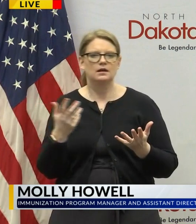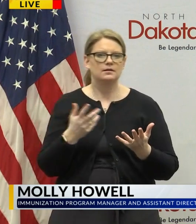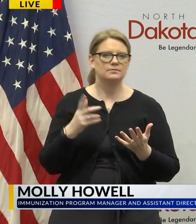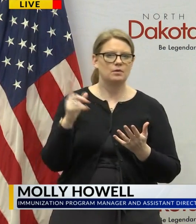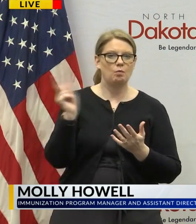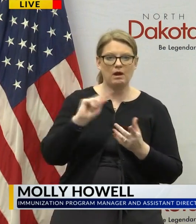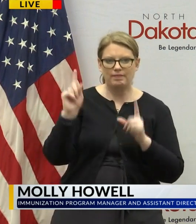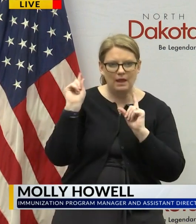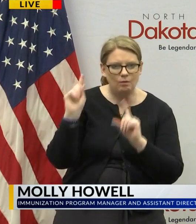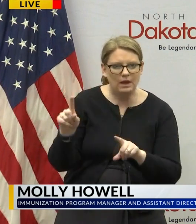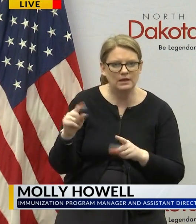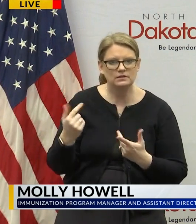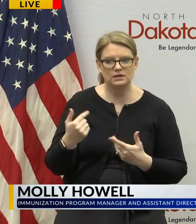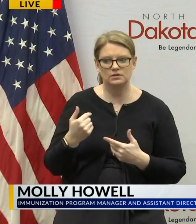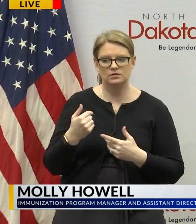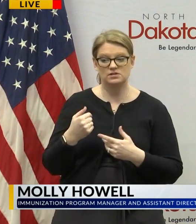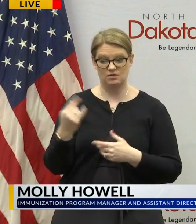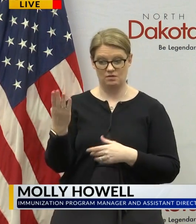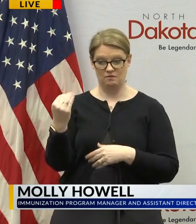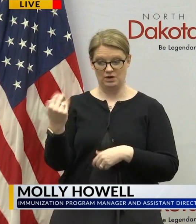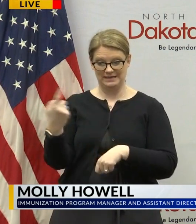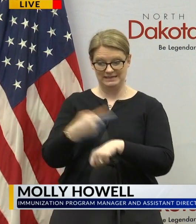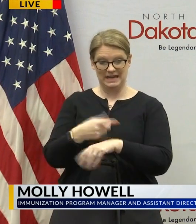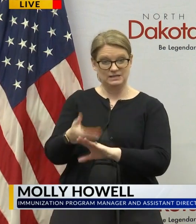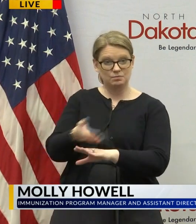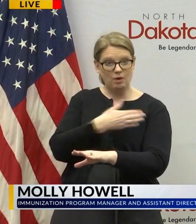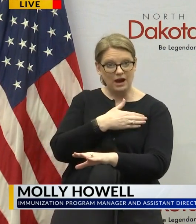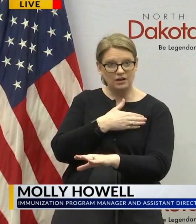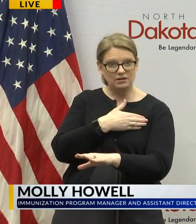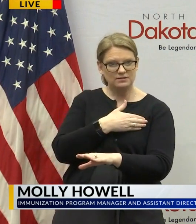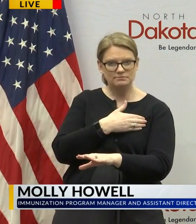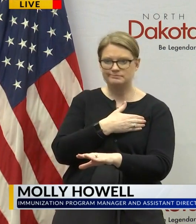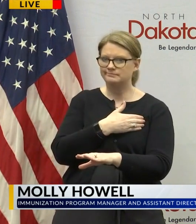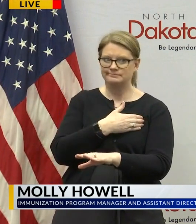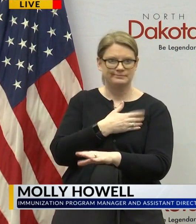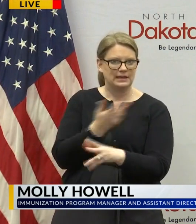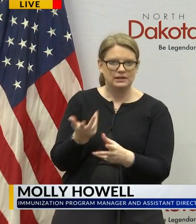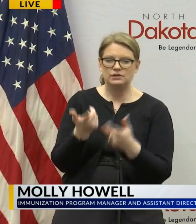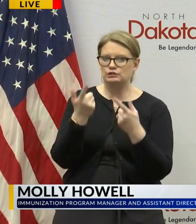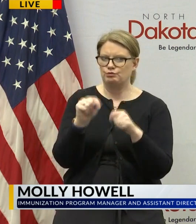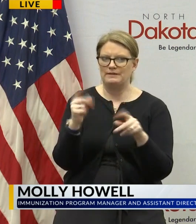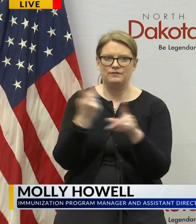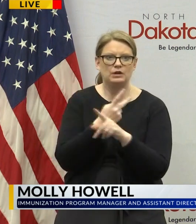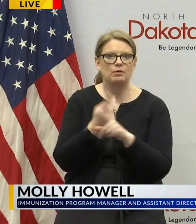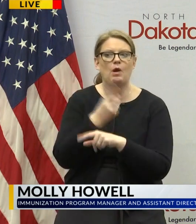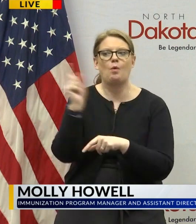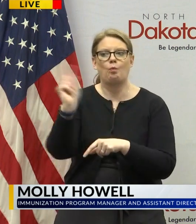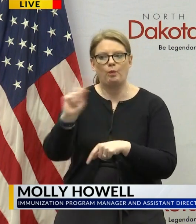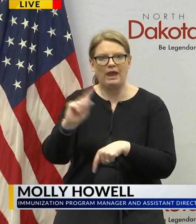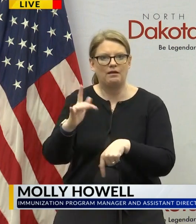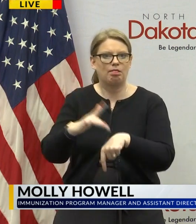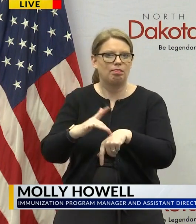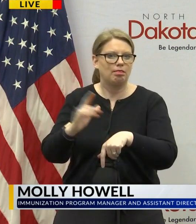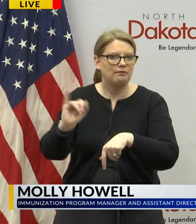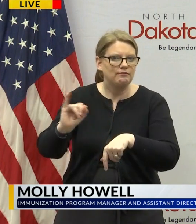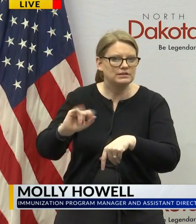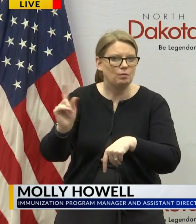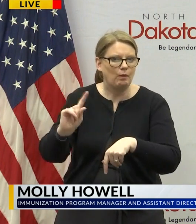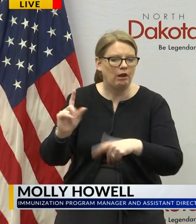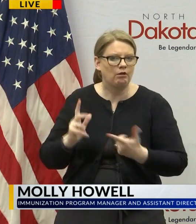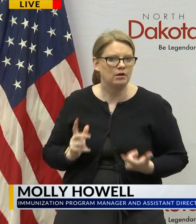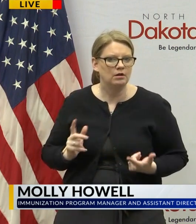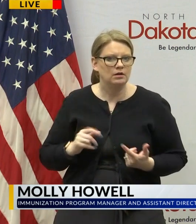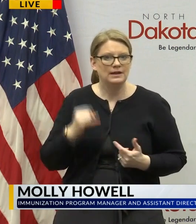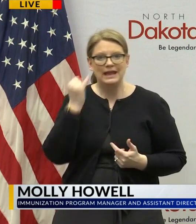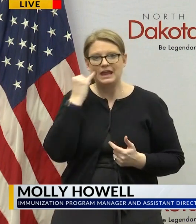they went in the 14 days prior to becoming sick so we can try and identify the source of the illness and then also where they've been if